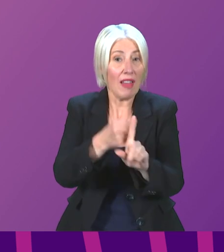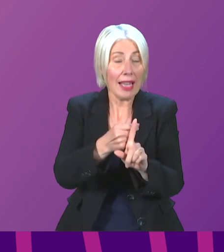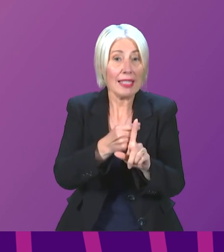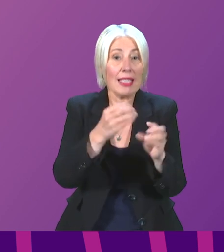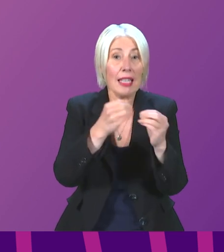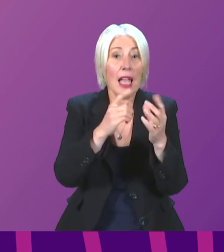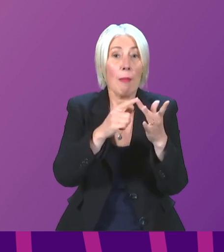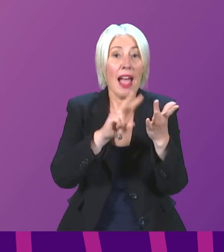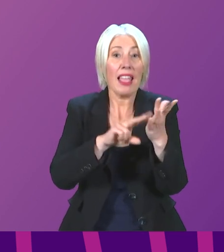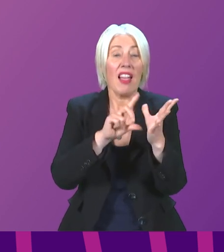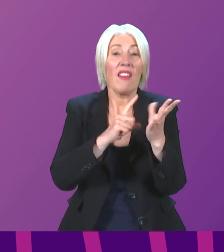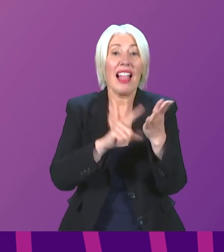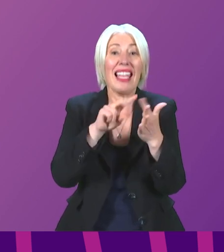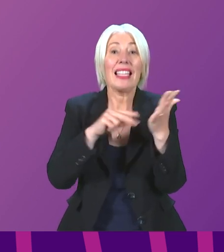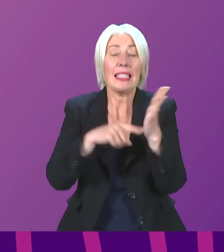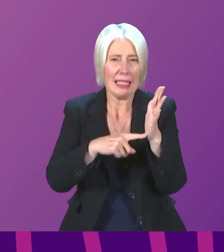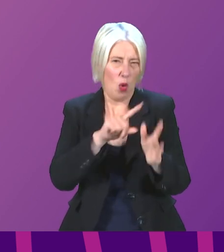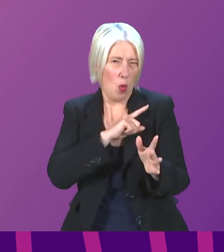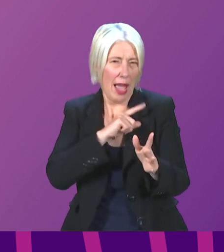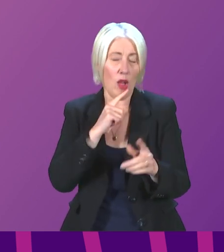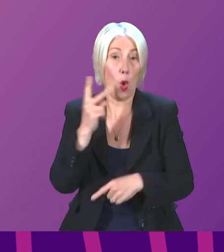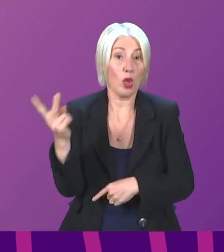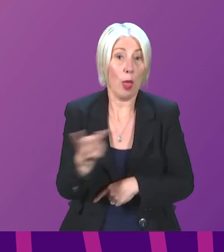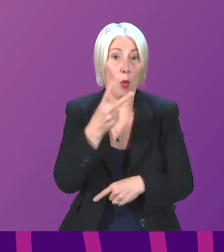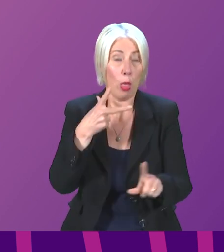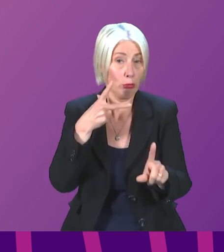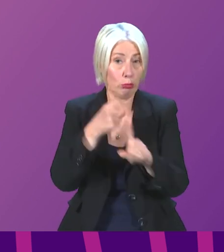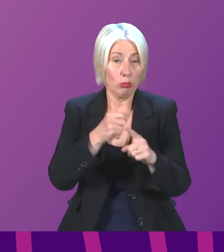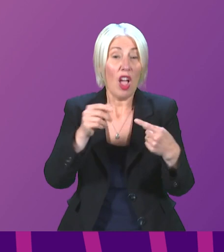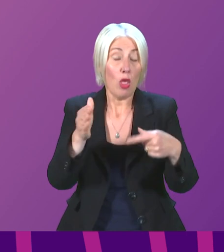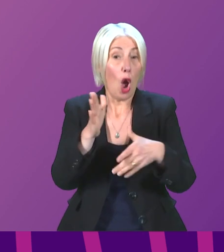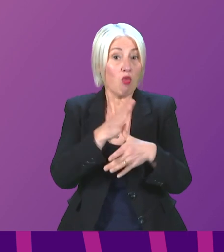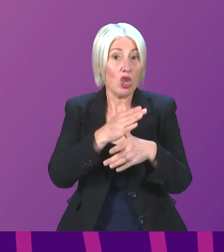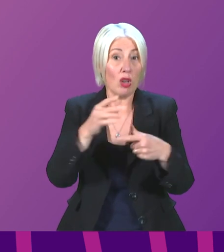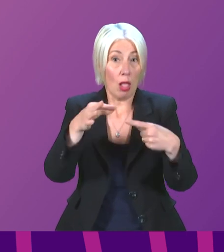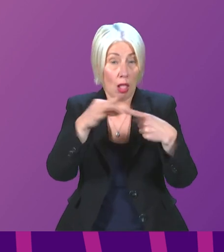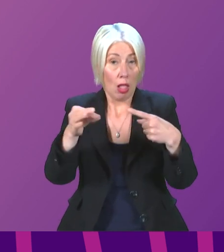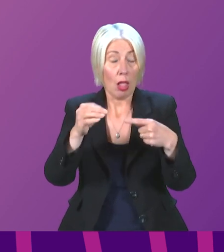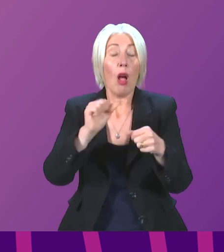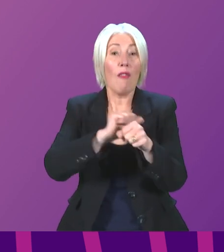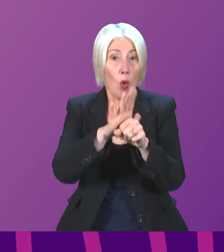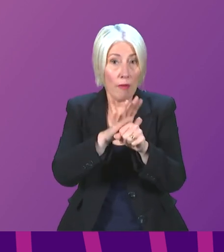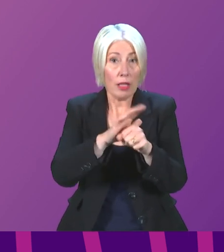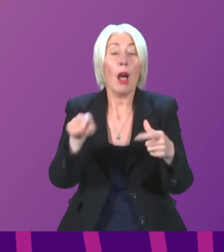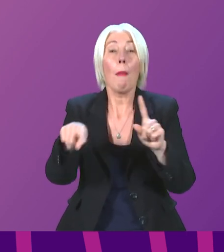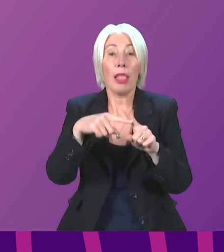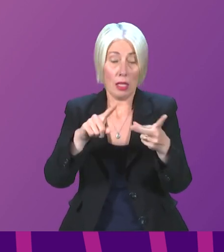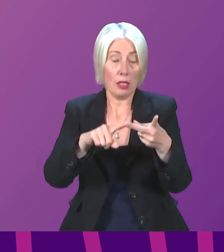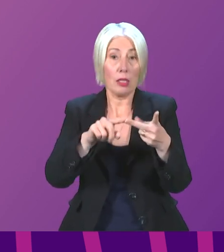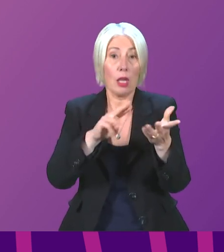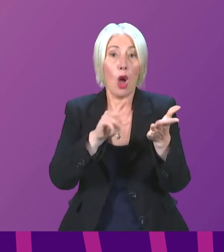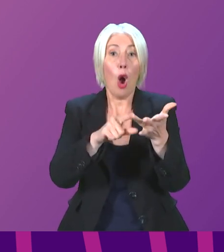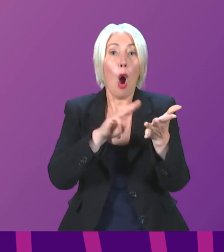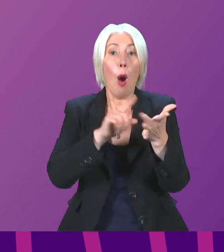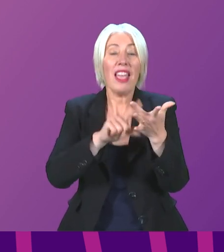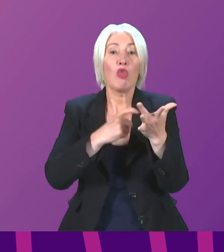because of their dual aspect, which targets both the original strain of COVID and the Omicron variant 2. Bivalent vaccines